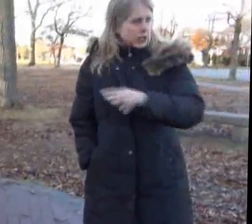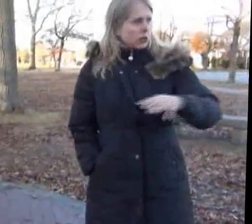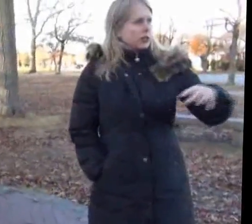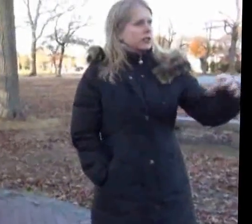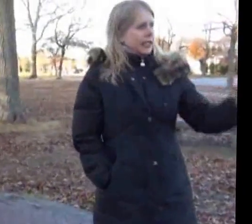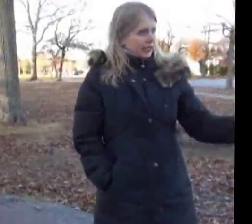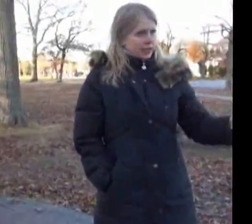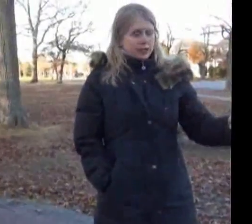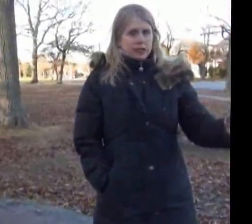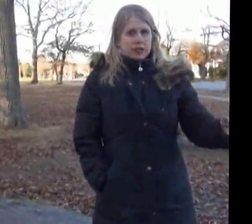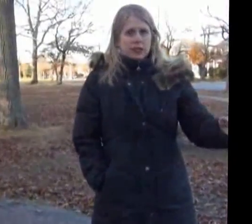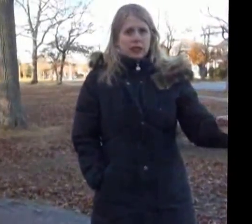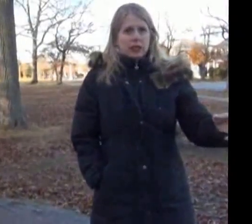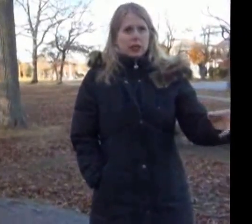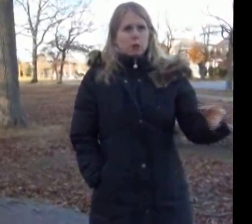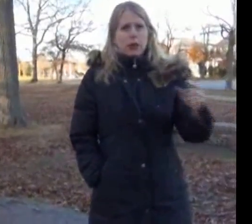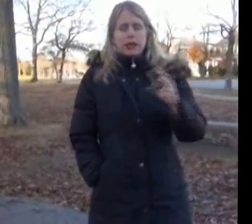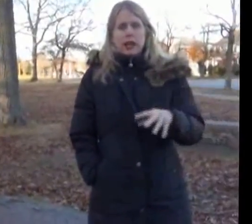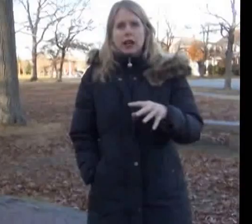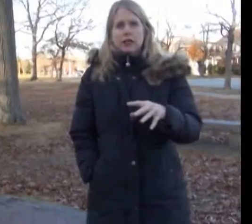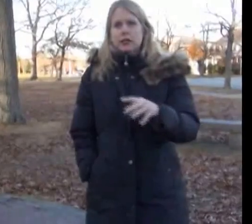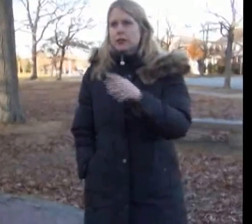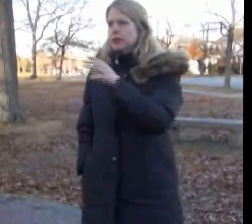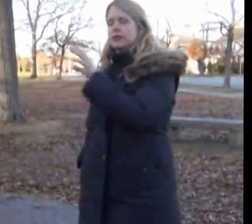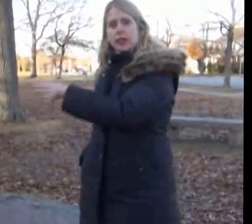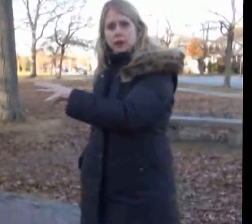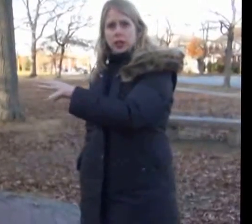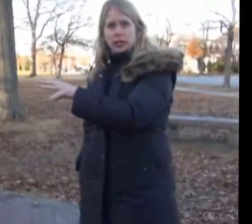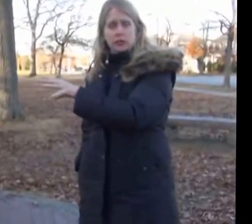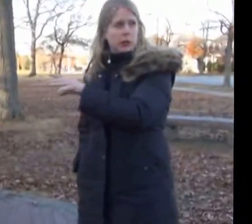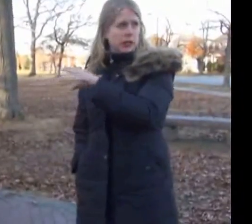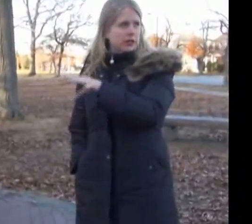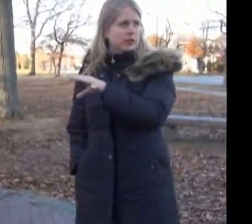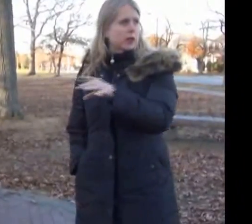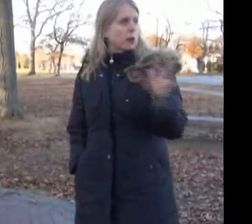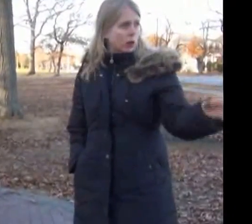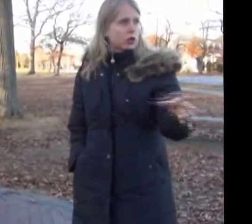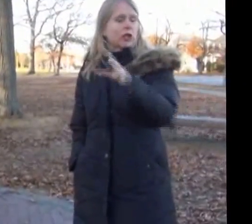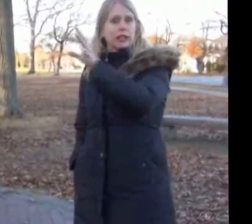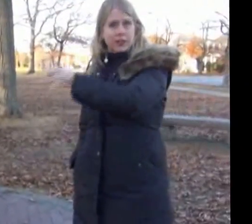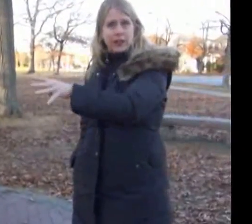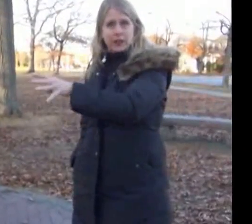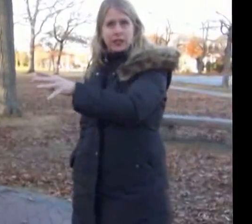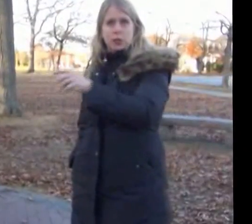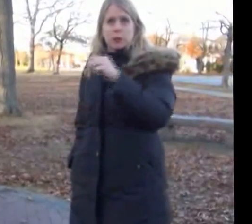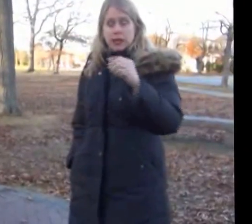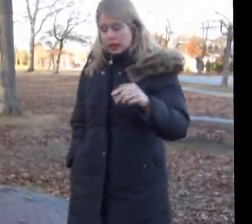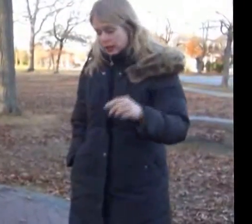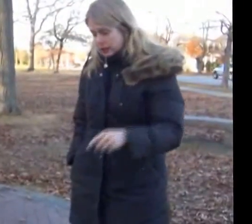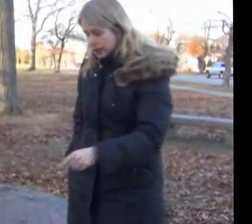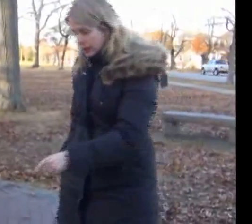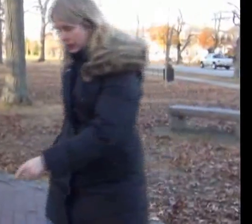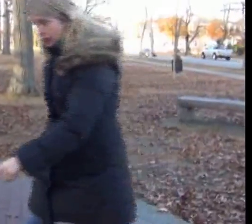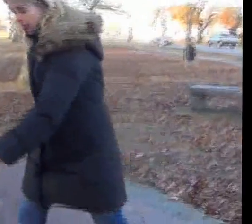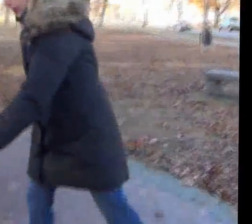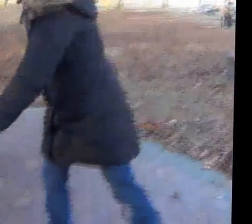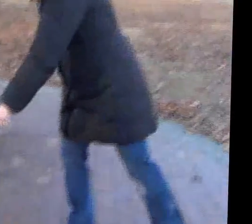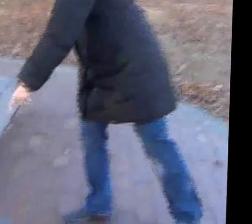materials in, because of the subject, because of the marginalized population, because of Abe